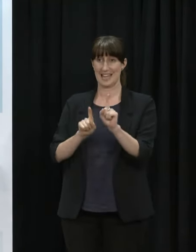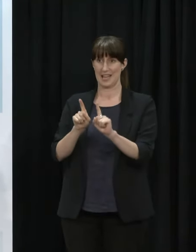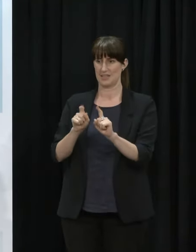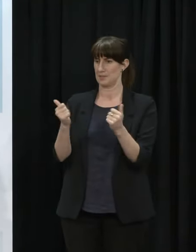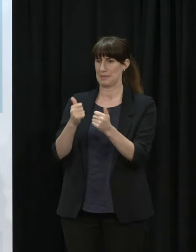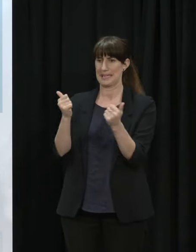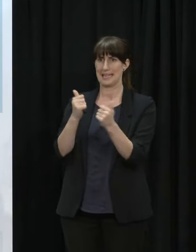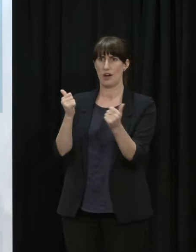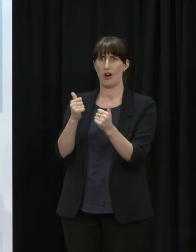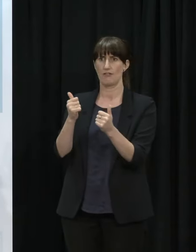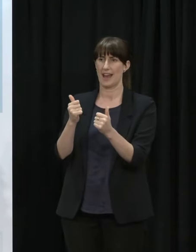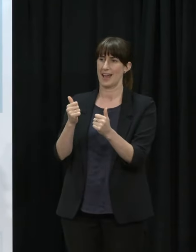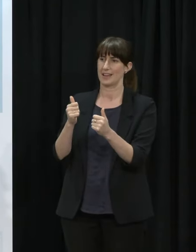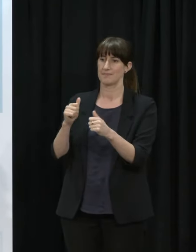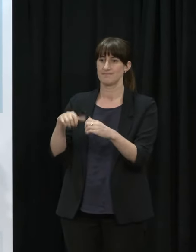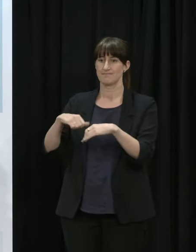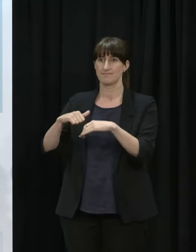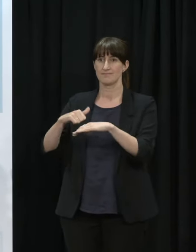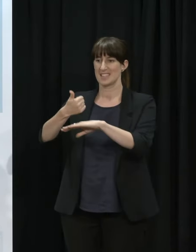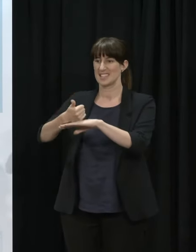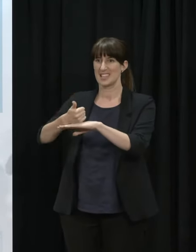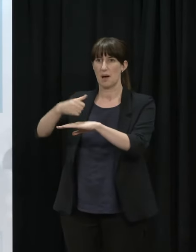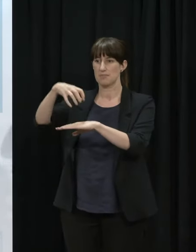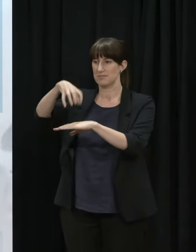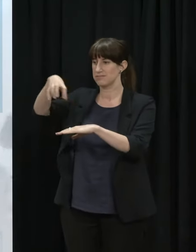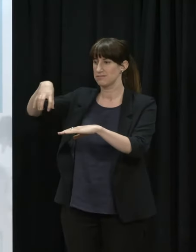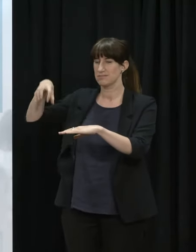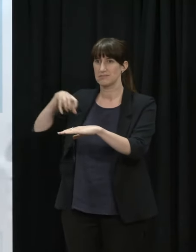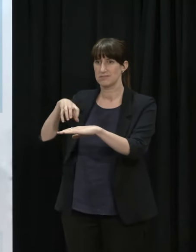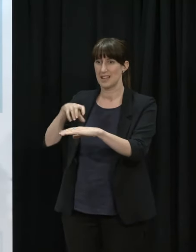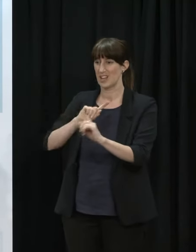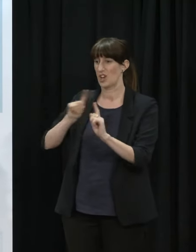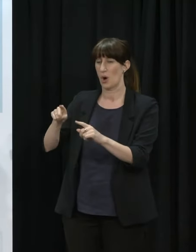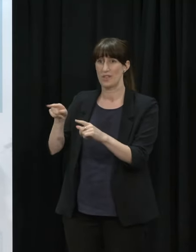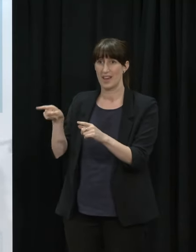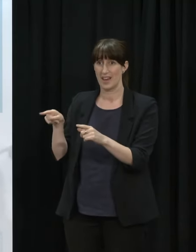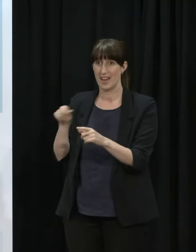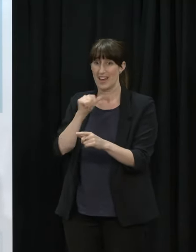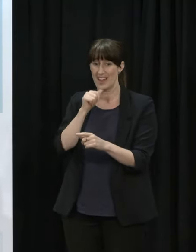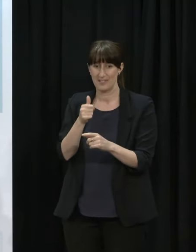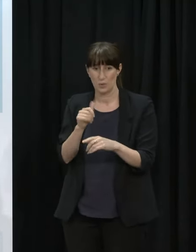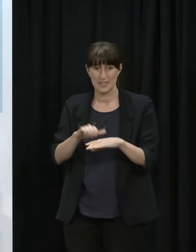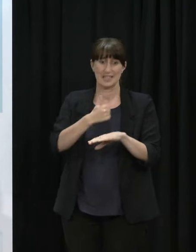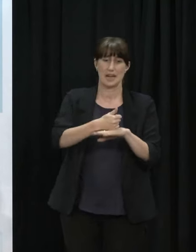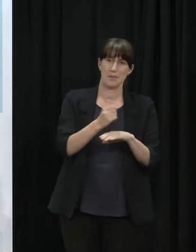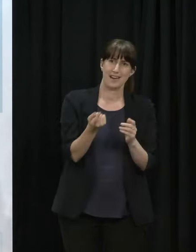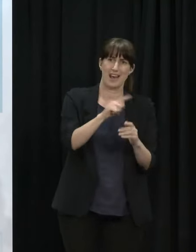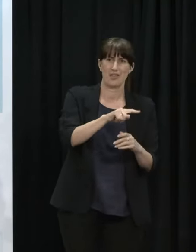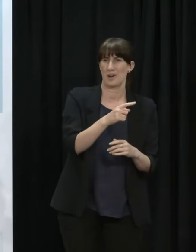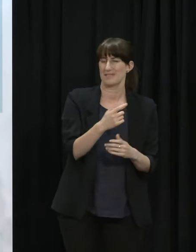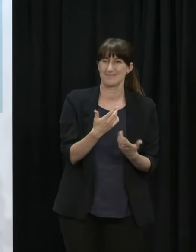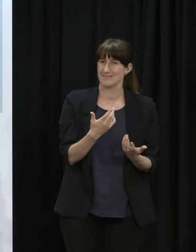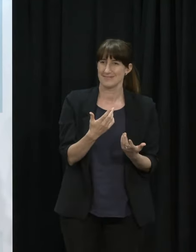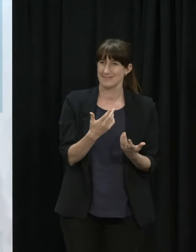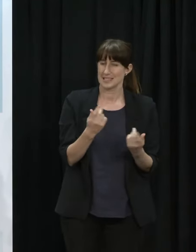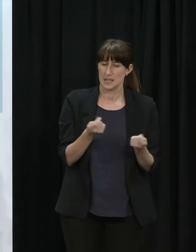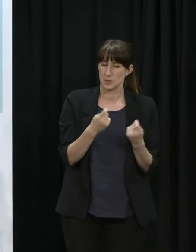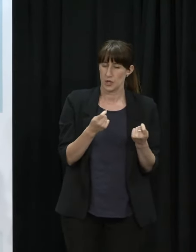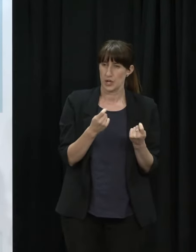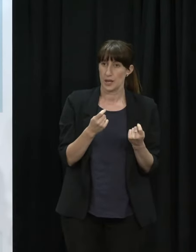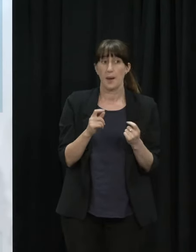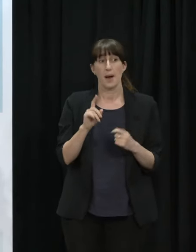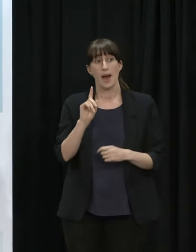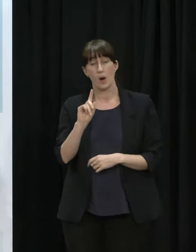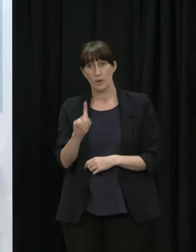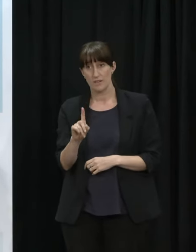vaccine setting up additional vaccine clinics isn't necessarily the best use of that additional resource. On the other hand in some of our smaller